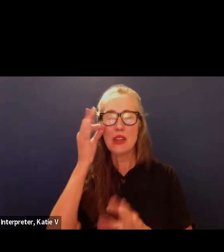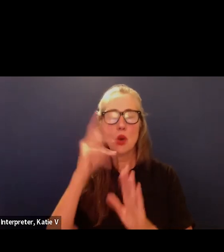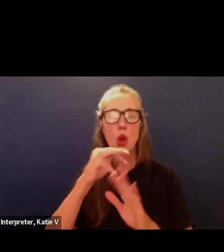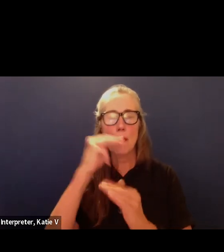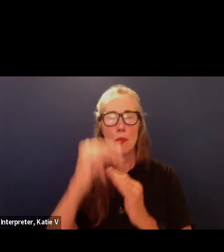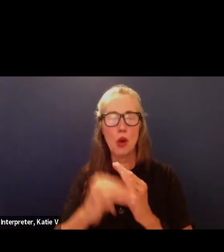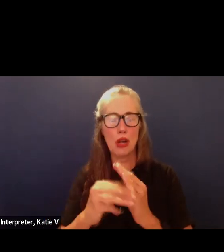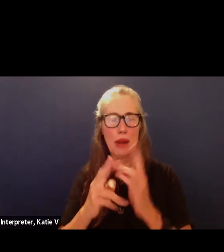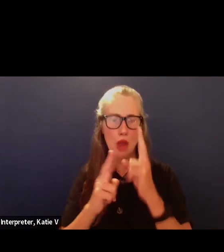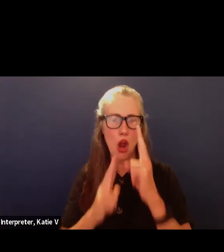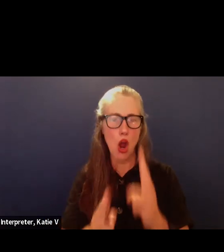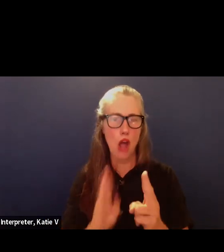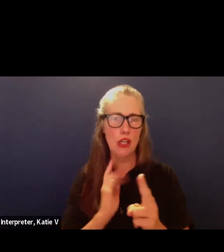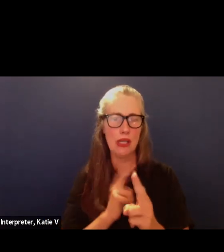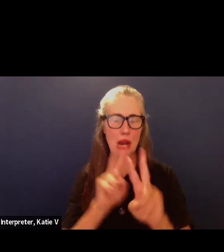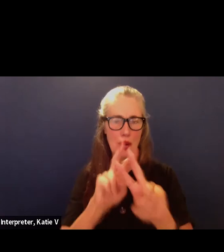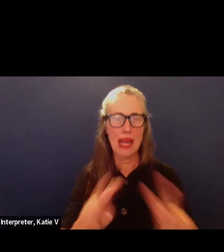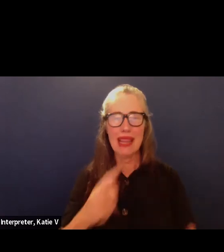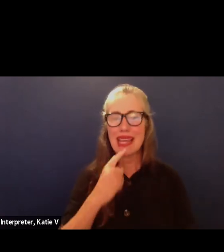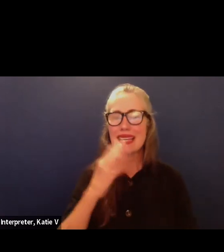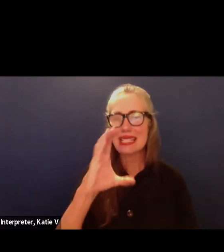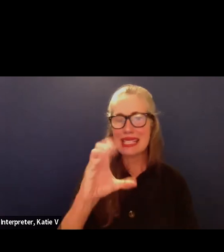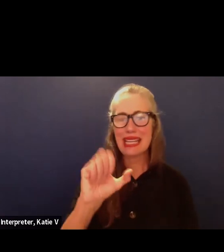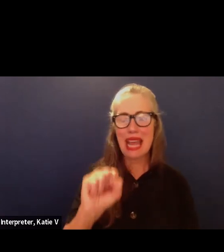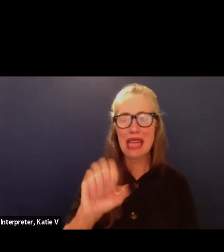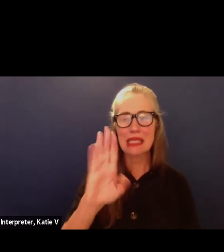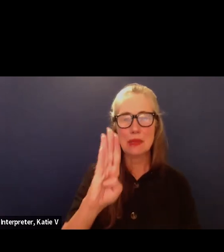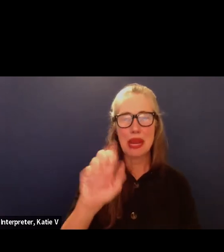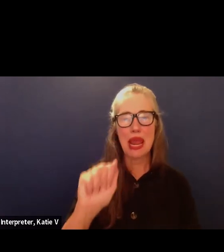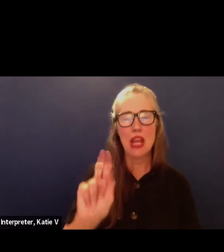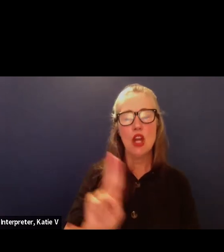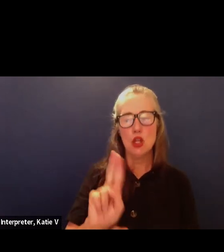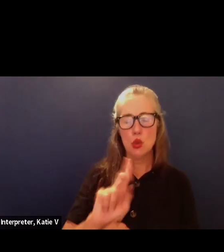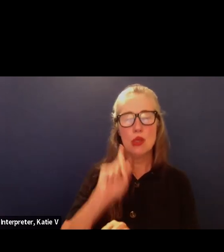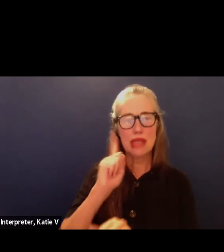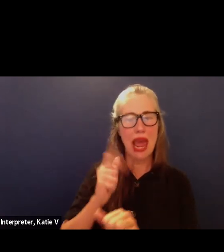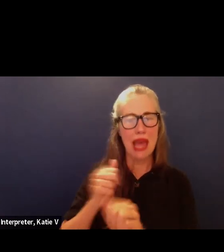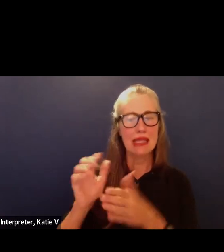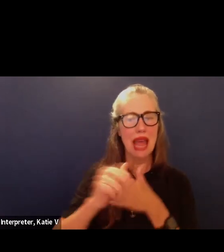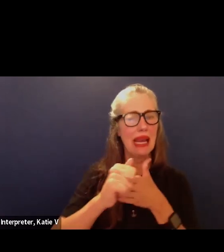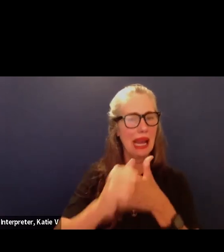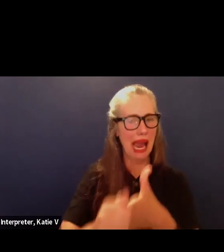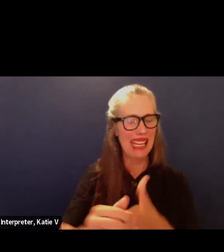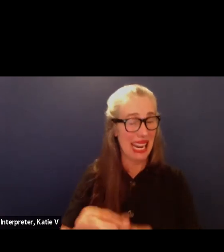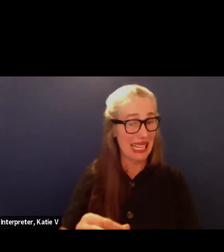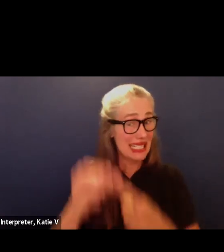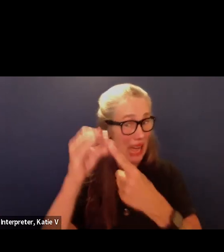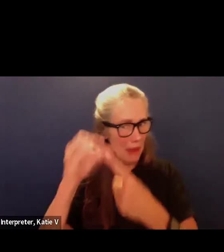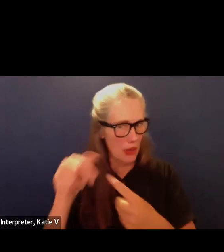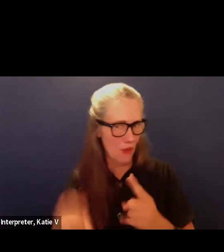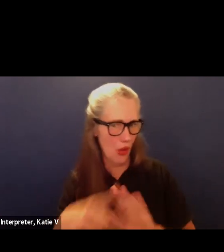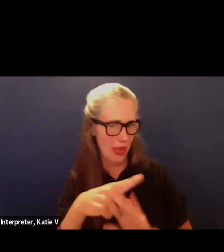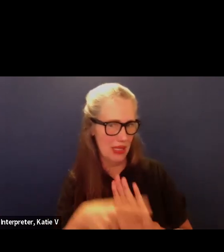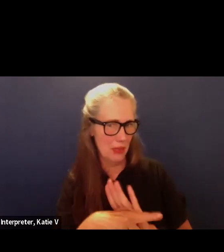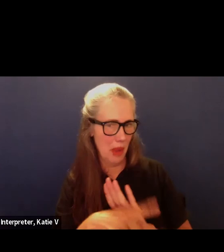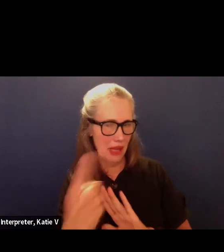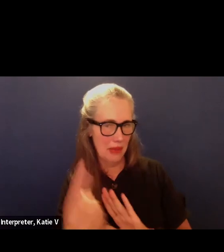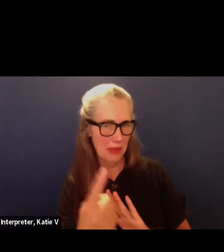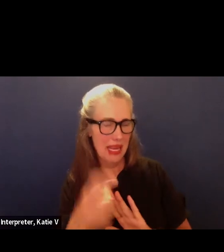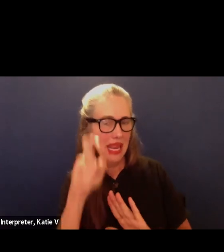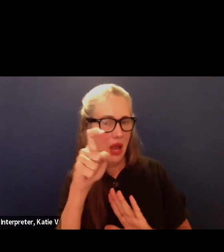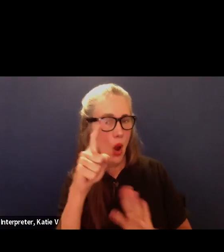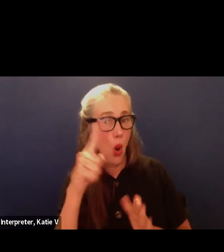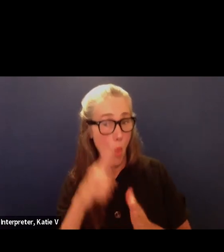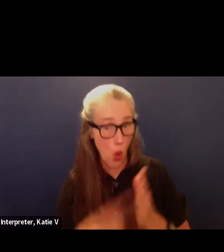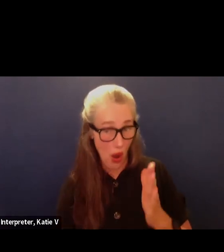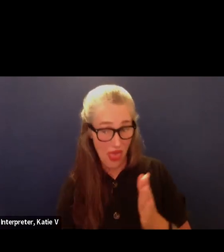They said that we could use CSBA as a guide except for this specific policy. So they said to specifically take